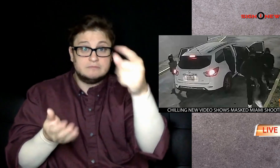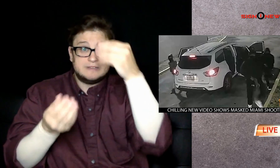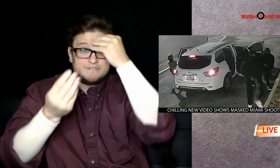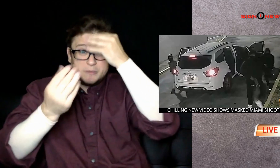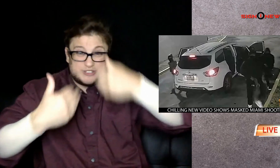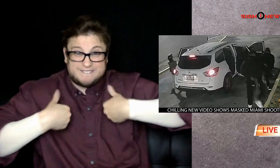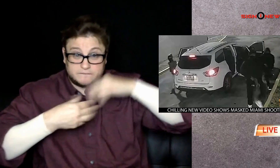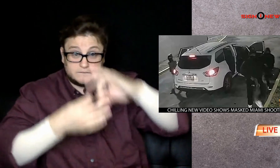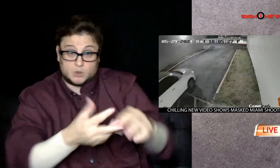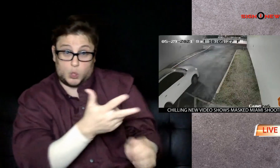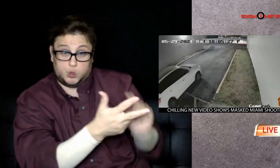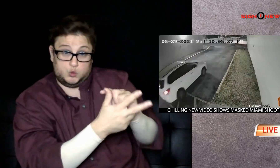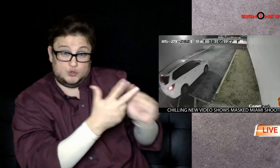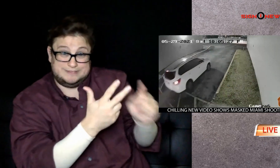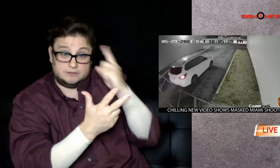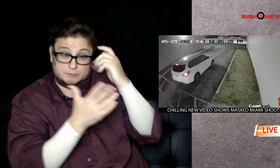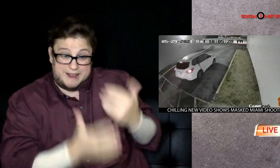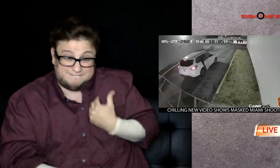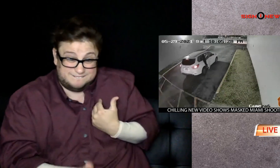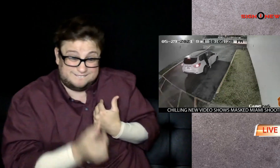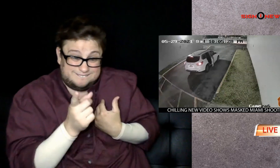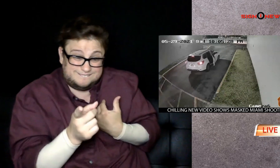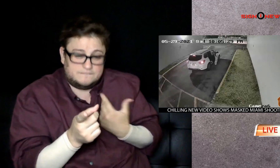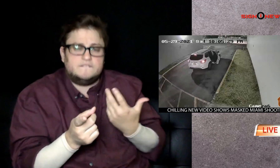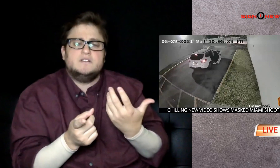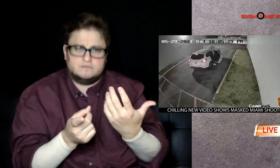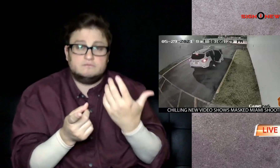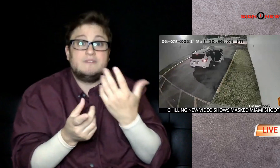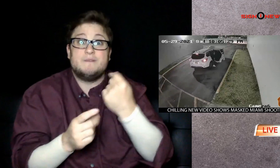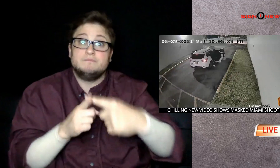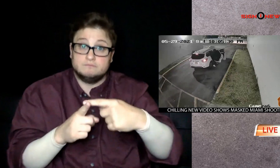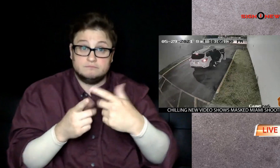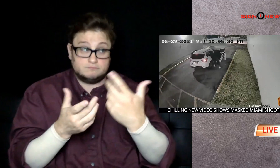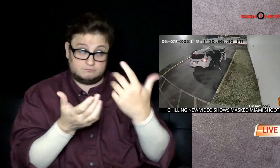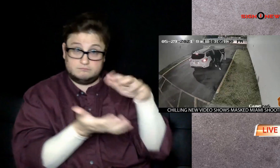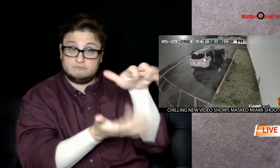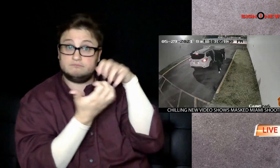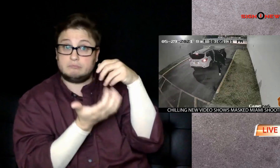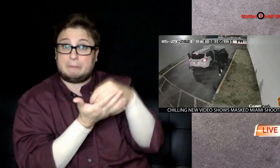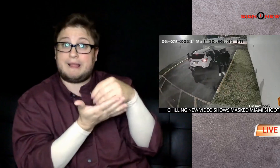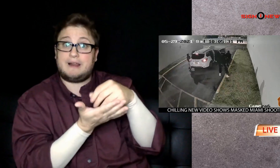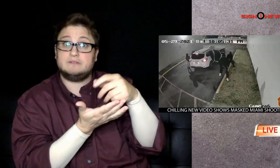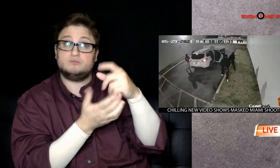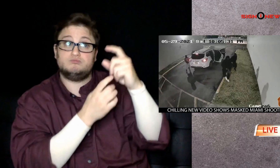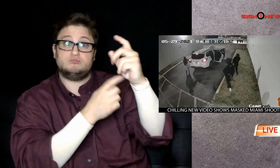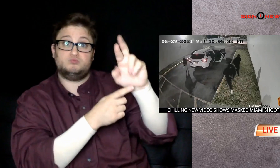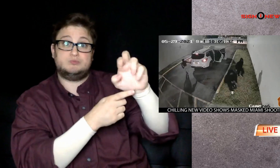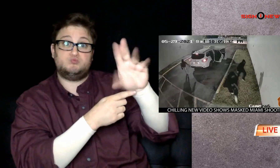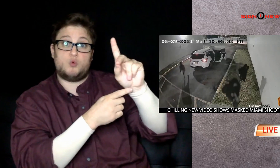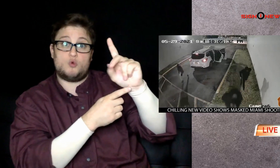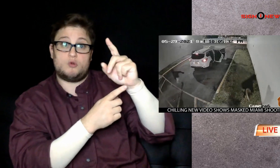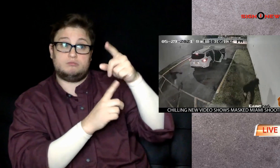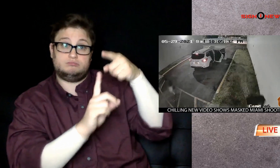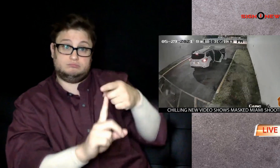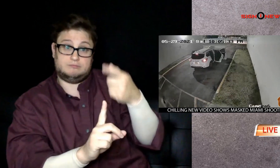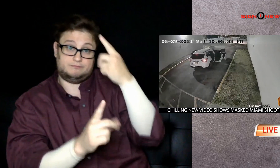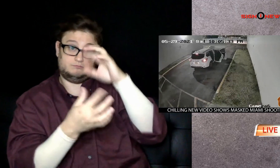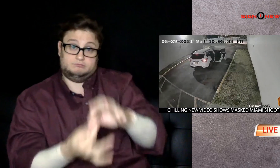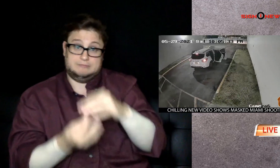Police say to claim the reward money, anyone with information can go to the